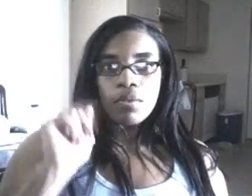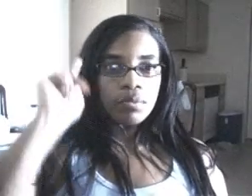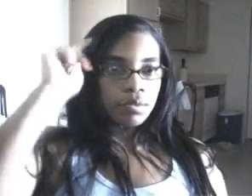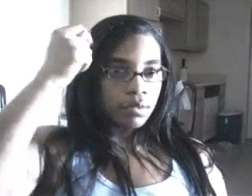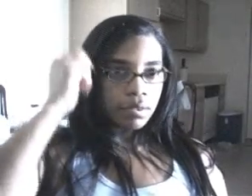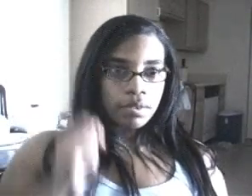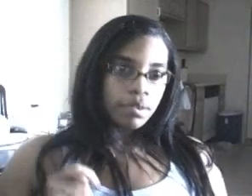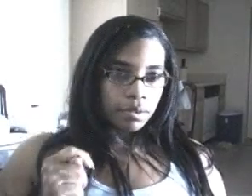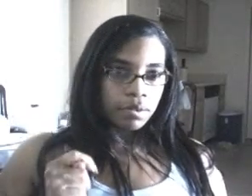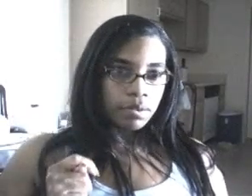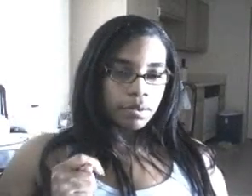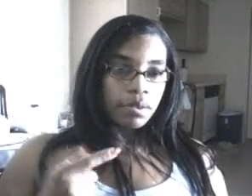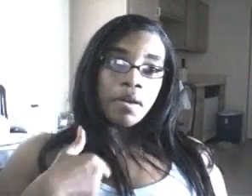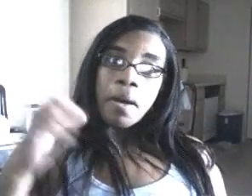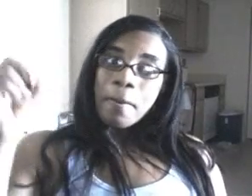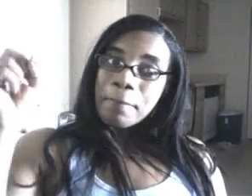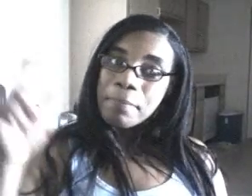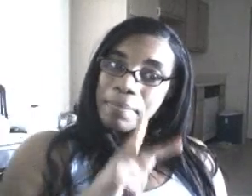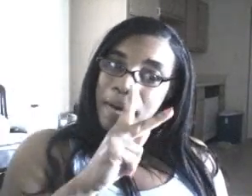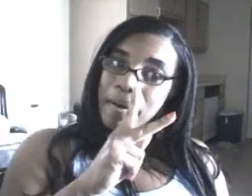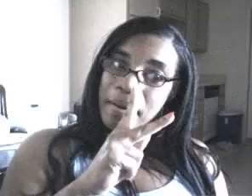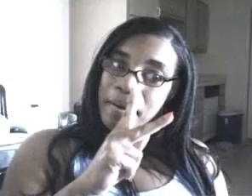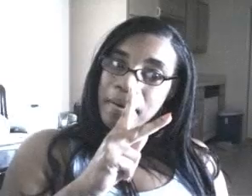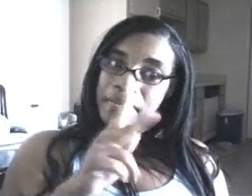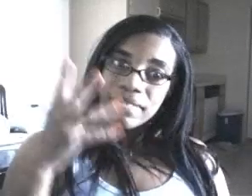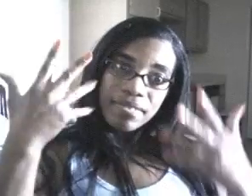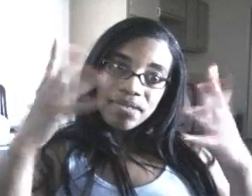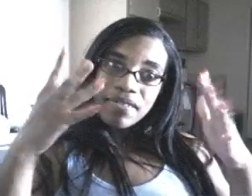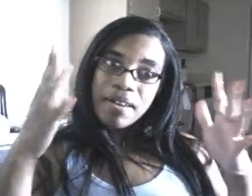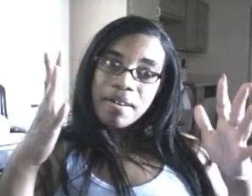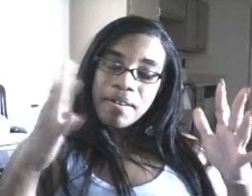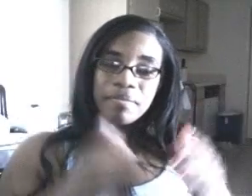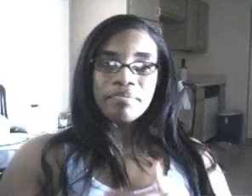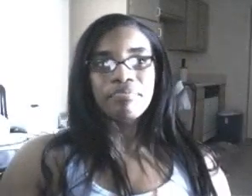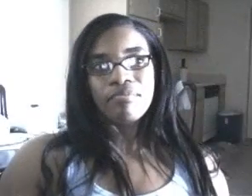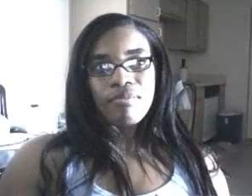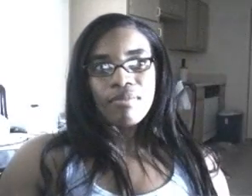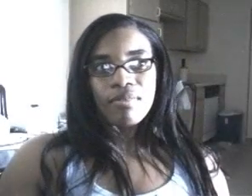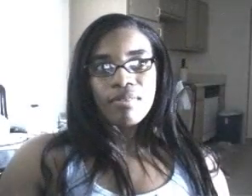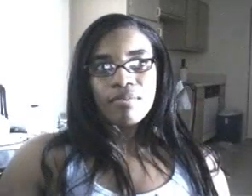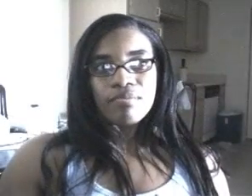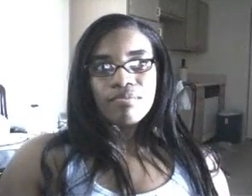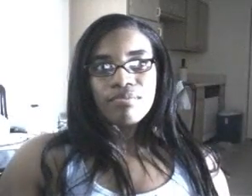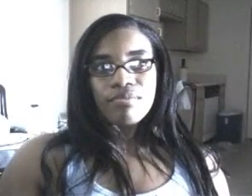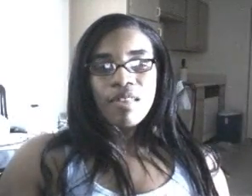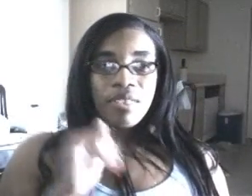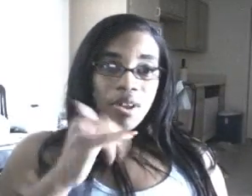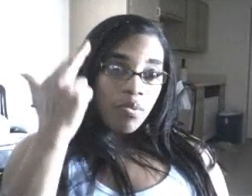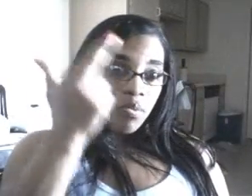Perth. Right here on Disney Channel. Let's get back to panel audit. I'm part of Disney Channel Summer and Stars.